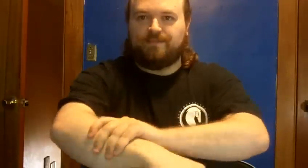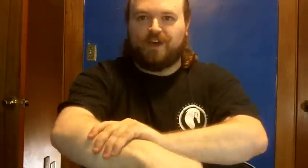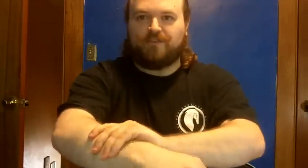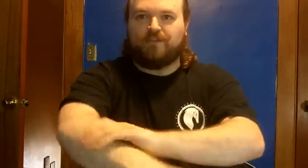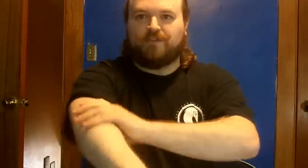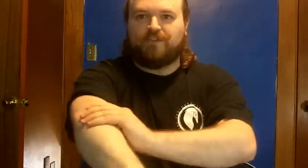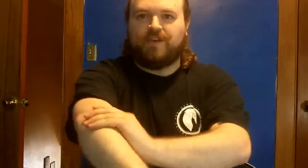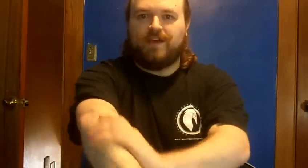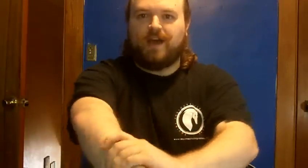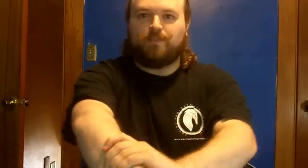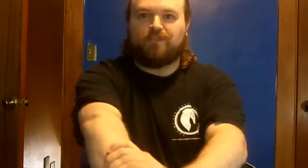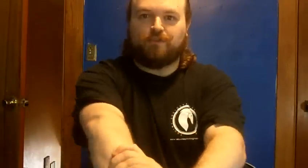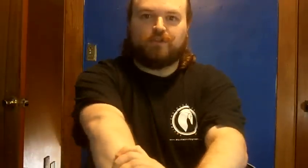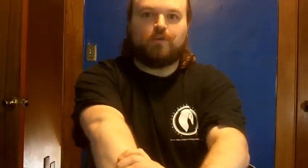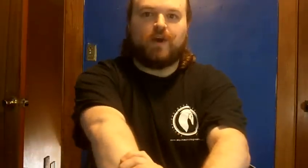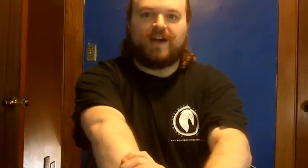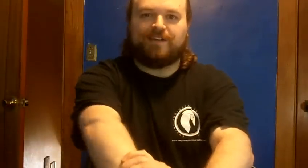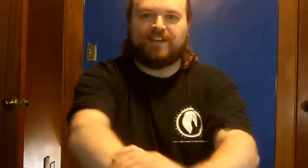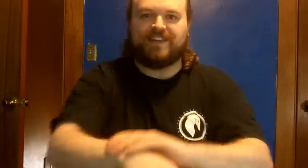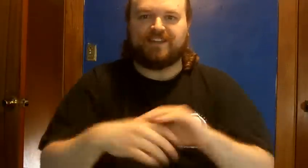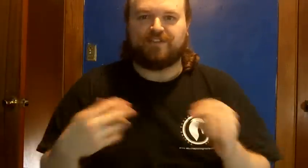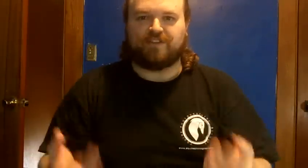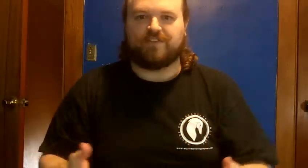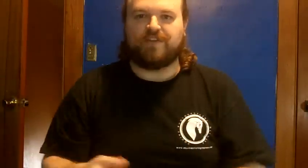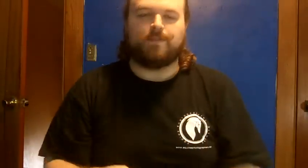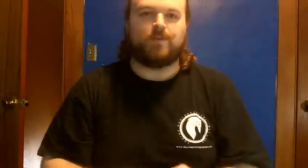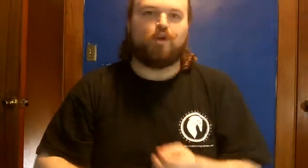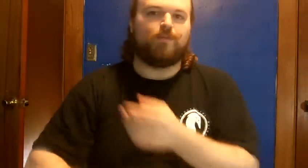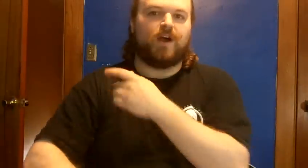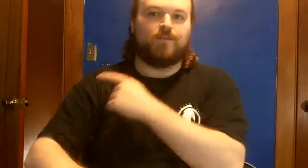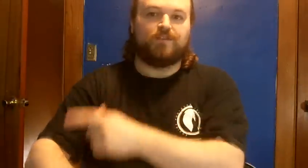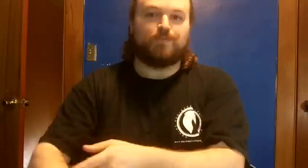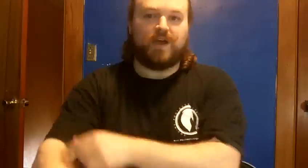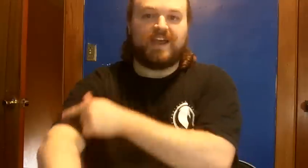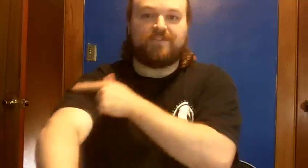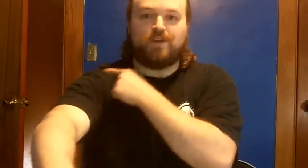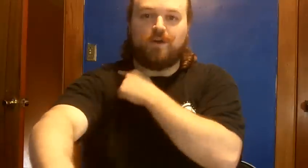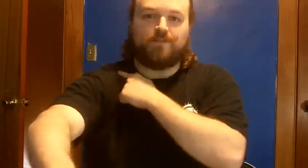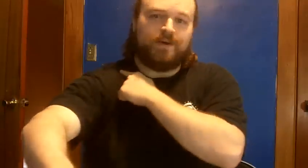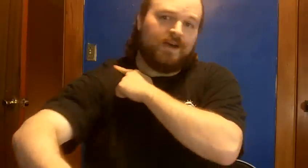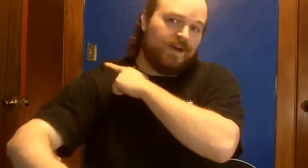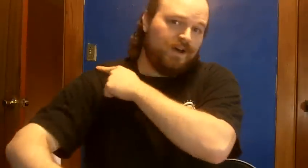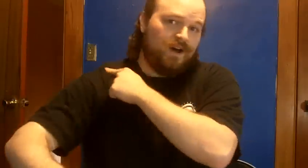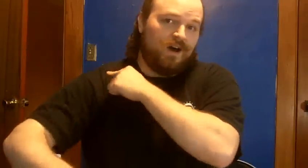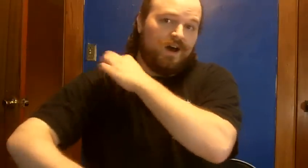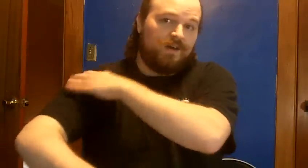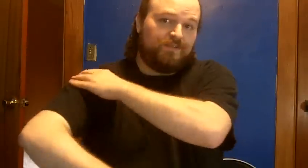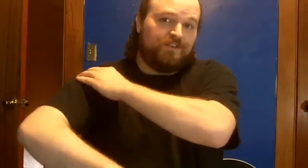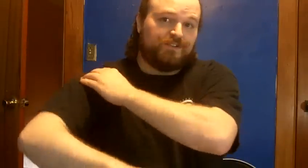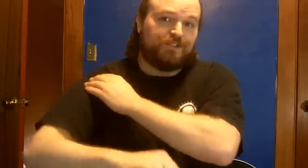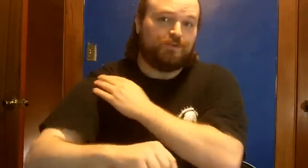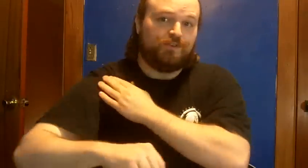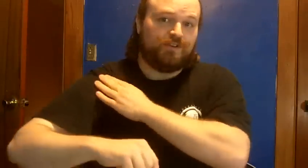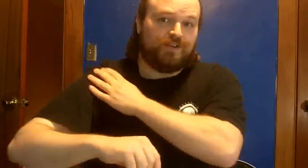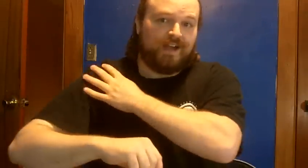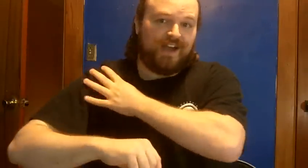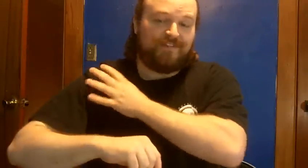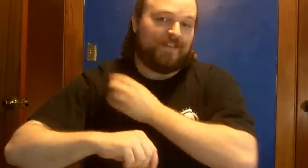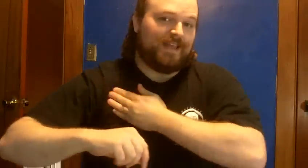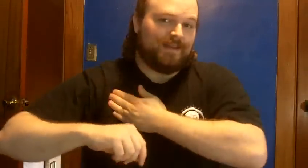muscles helps for a little while and then you start developing more problems you probably have to go up up to your shoulder I found that